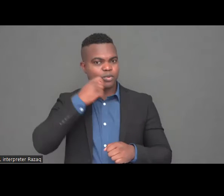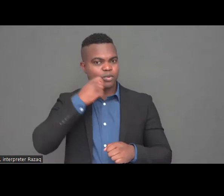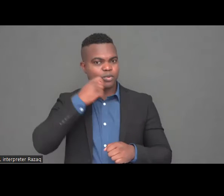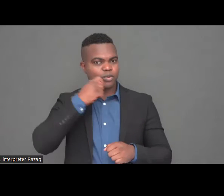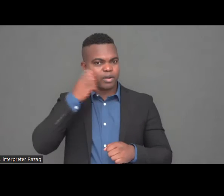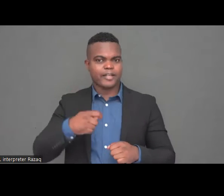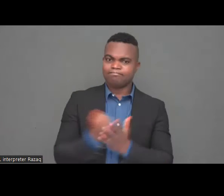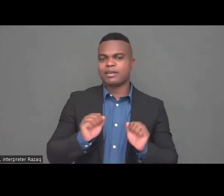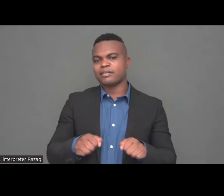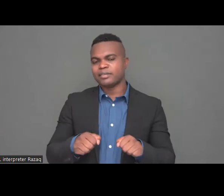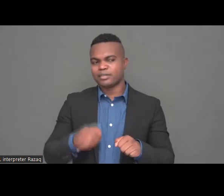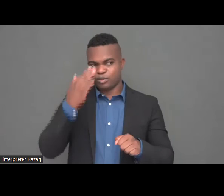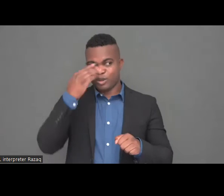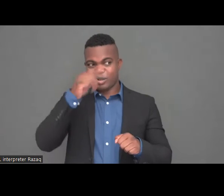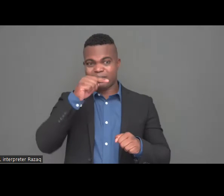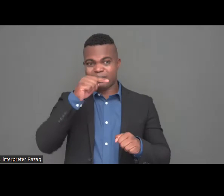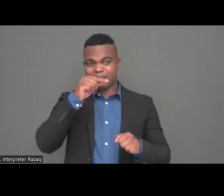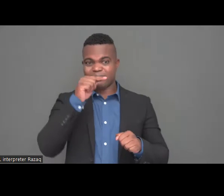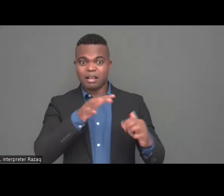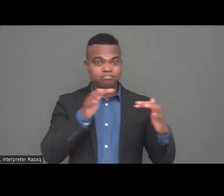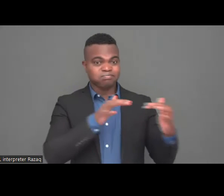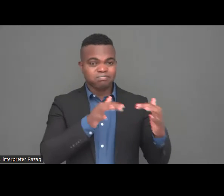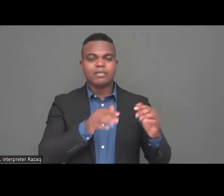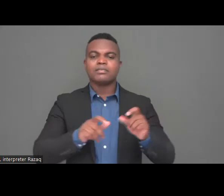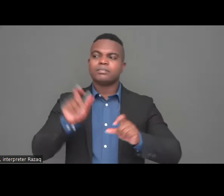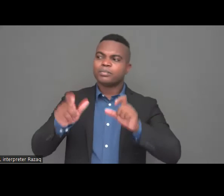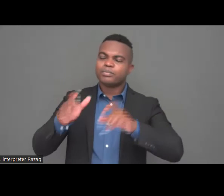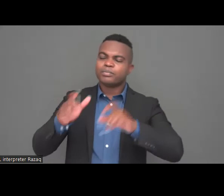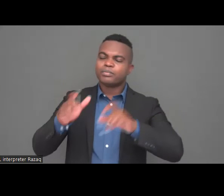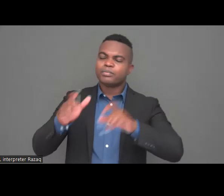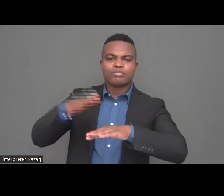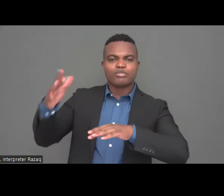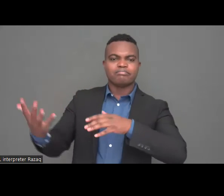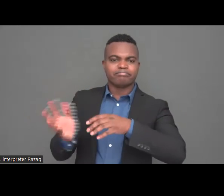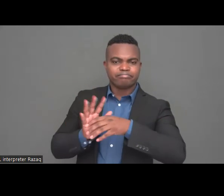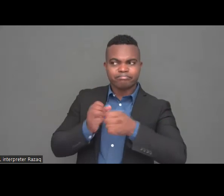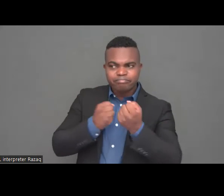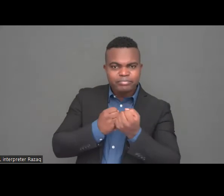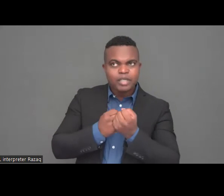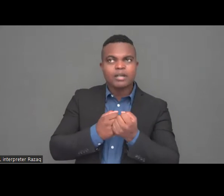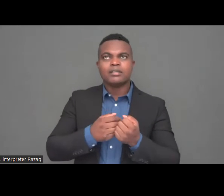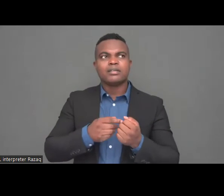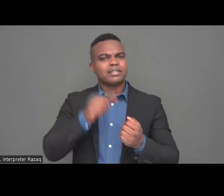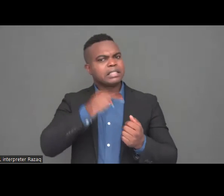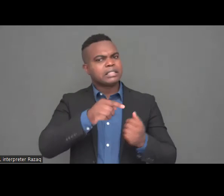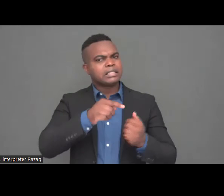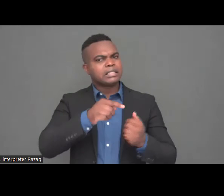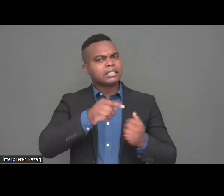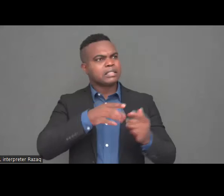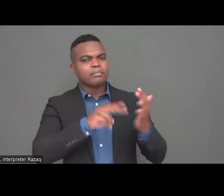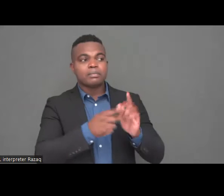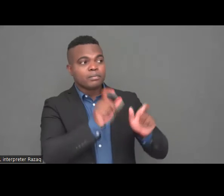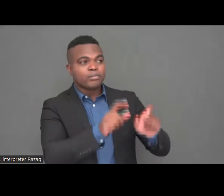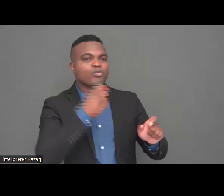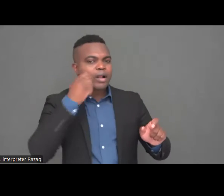against contemporary fascism. And we hope that all the international